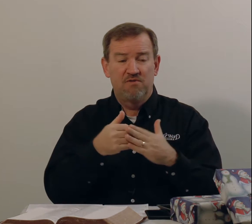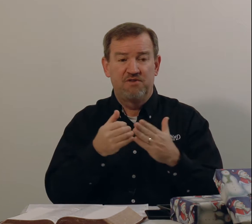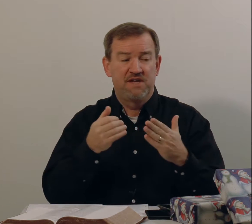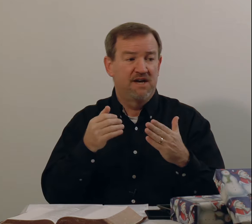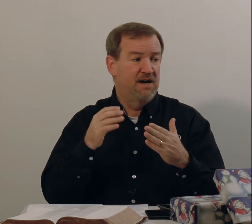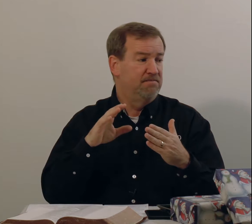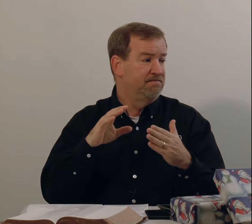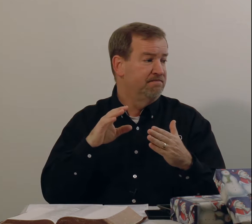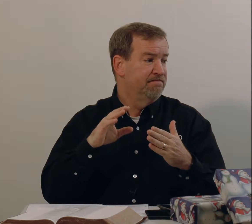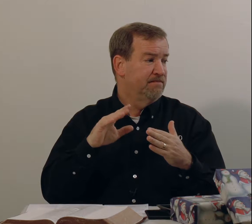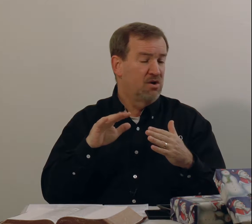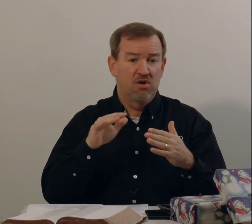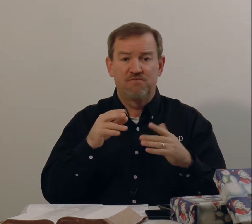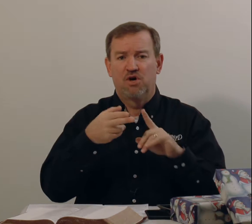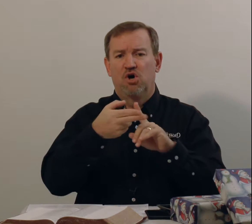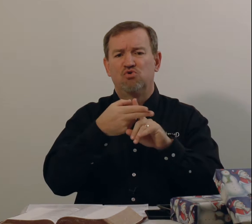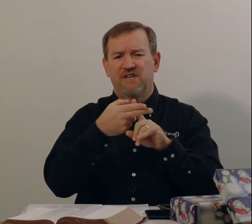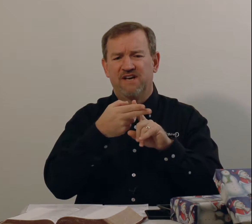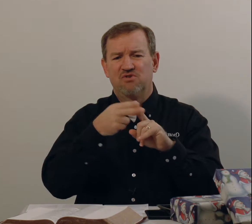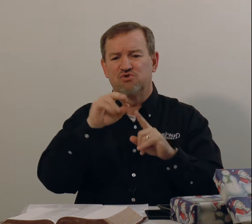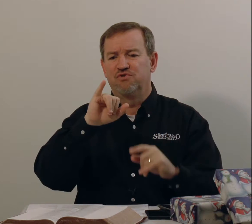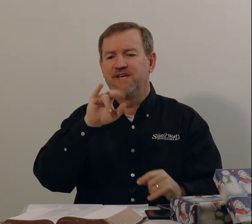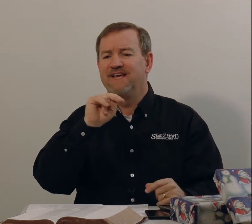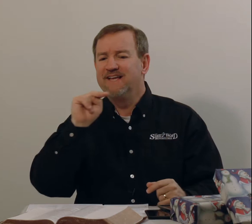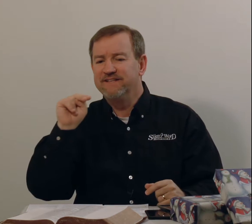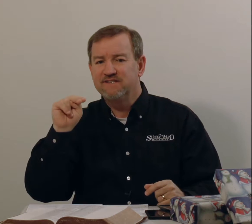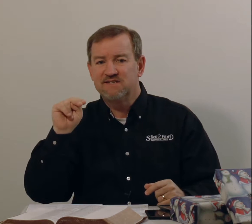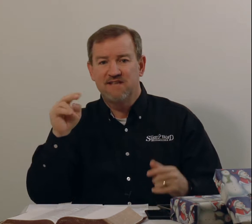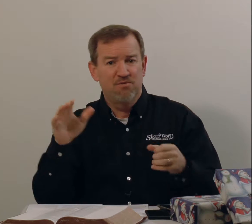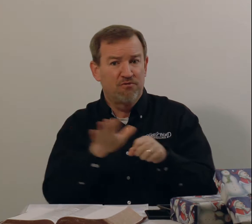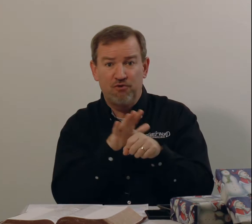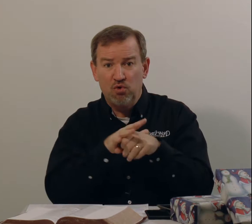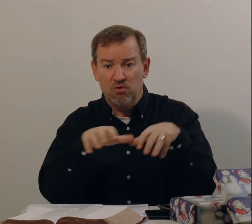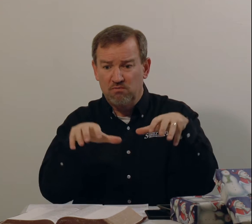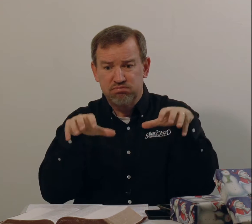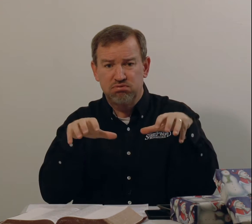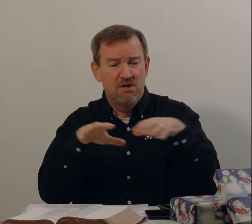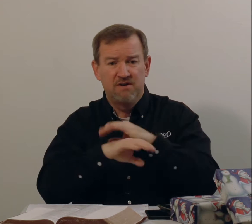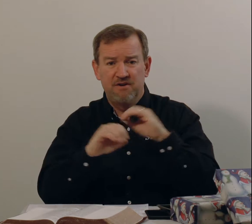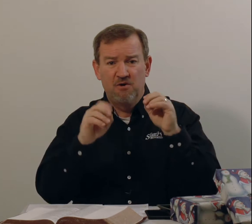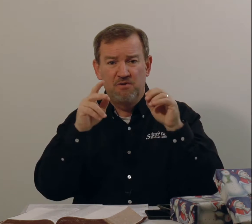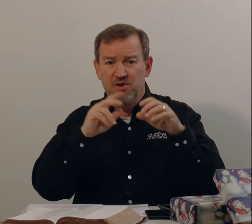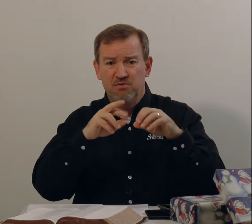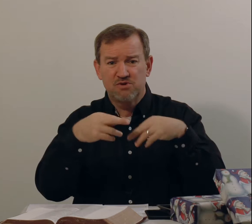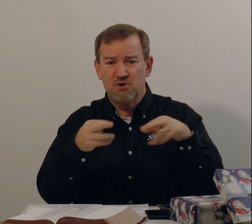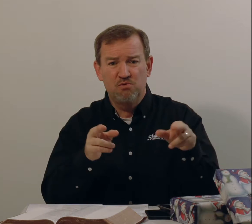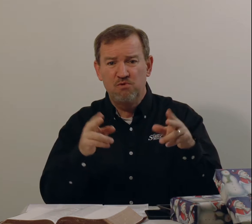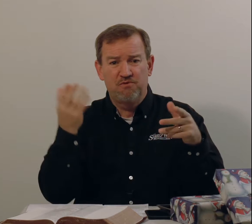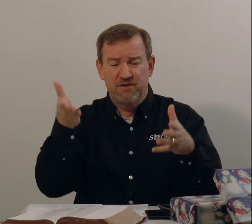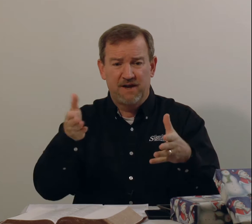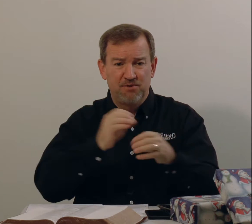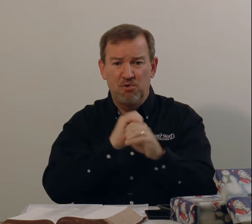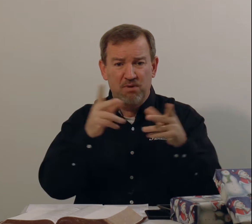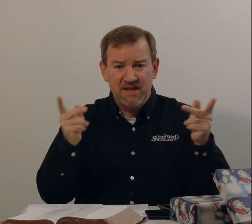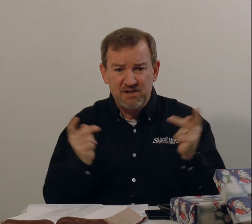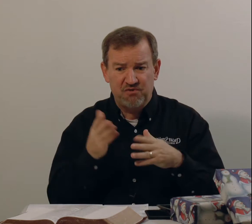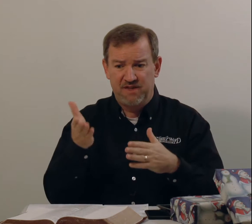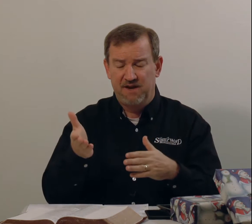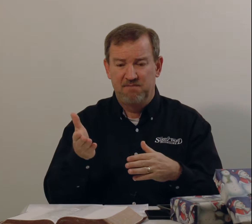of the hotels or the inns, they were full. There was no room for them. No place for them.